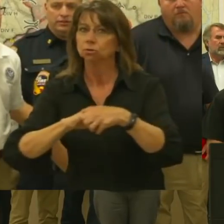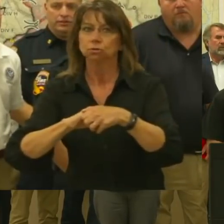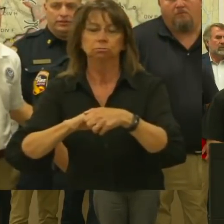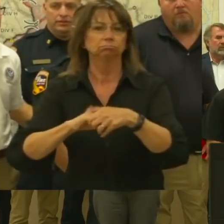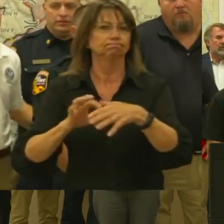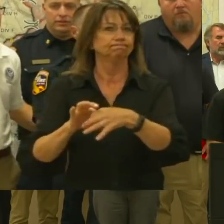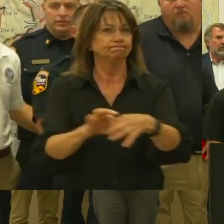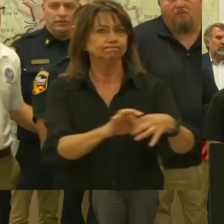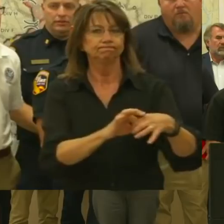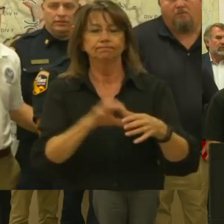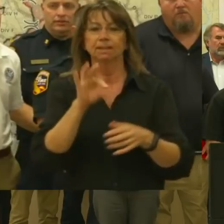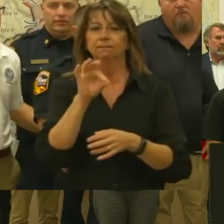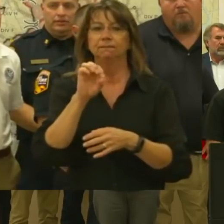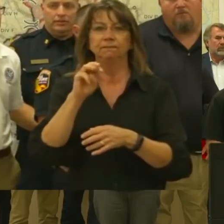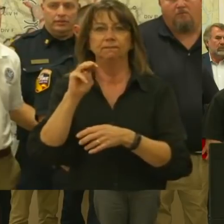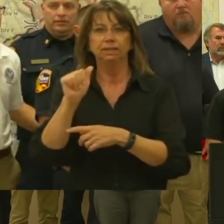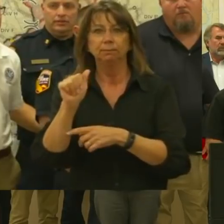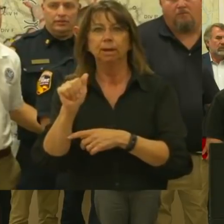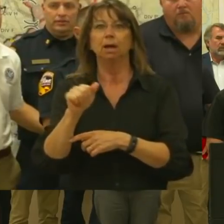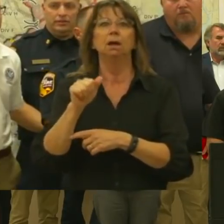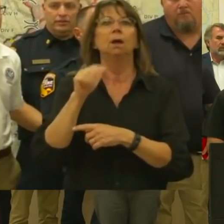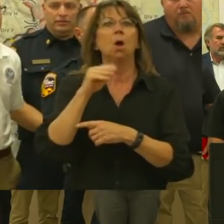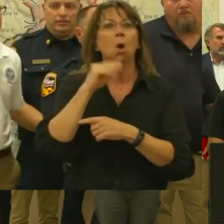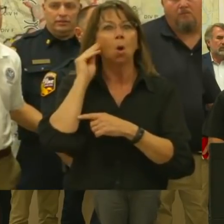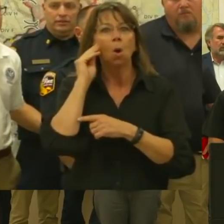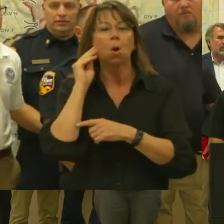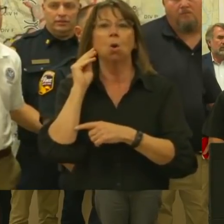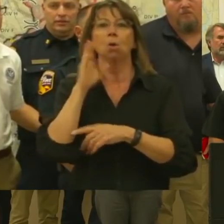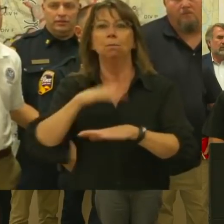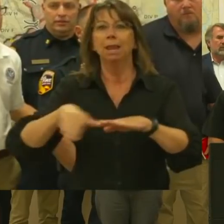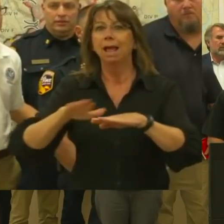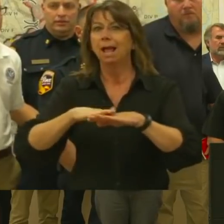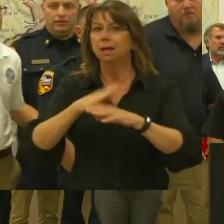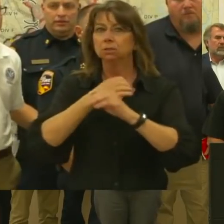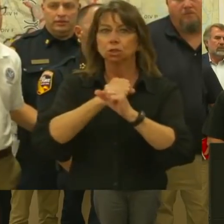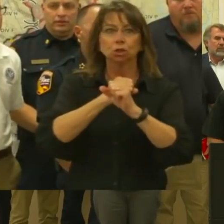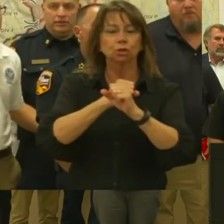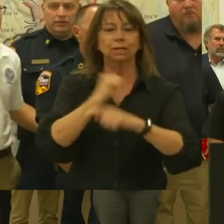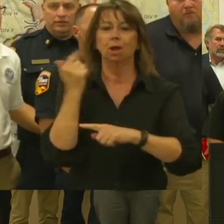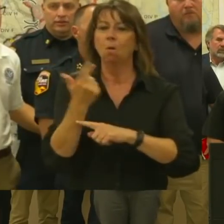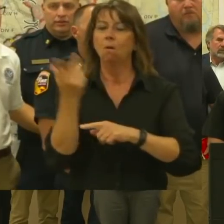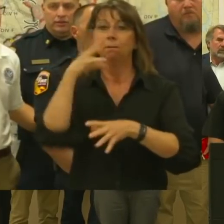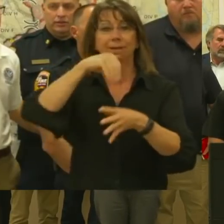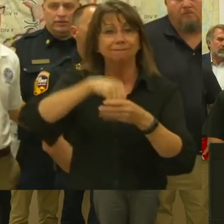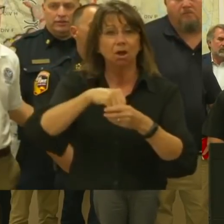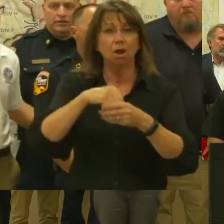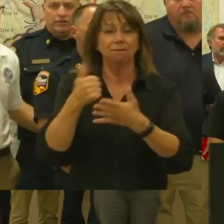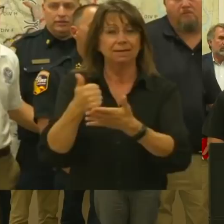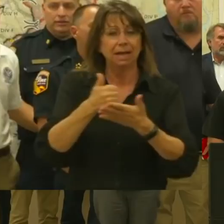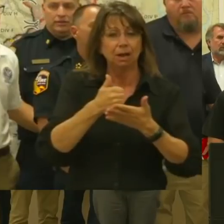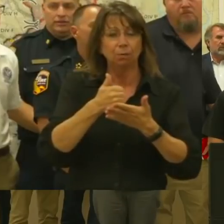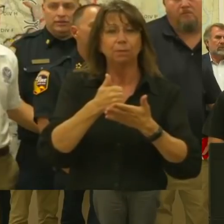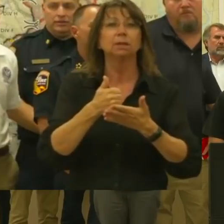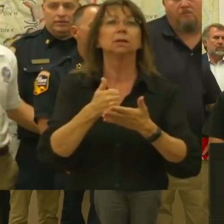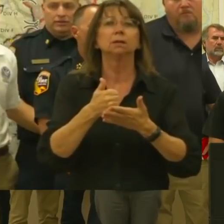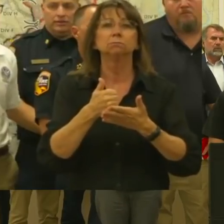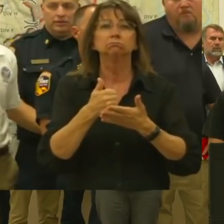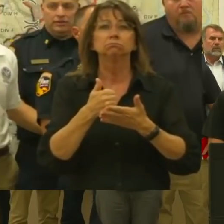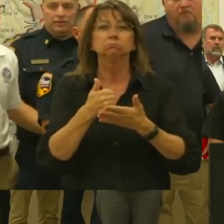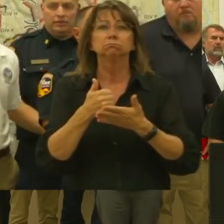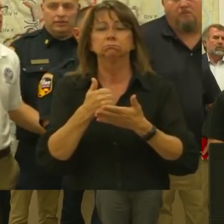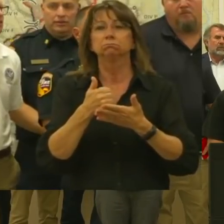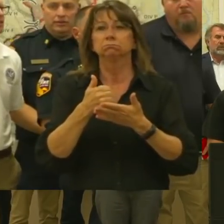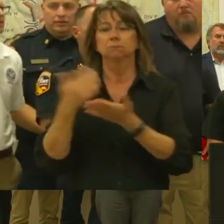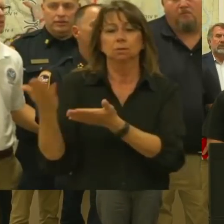FEMA and the Department of Homeland Security. They have been with us every step of the way, whether providing special fire